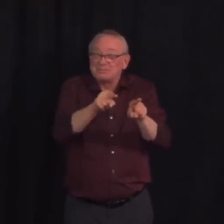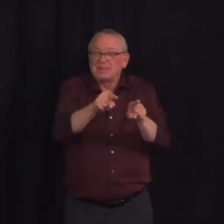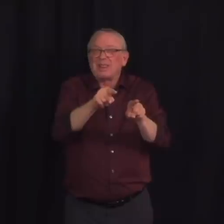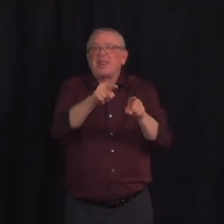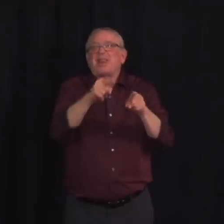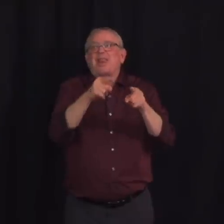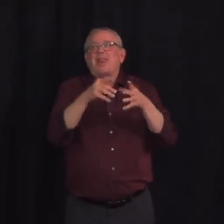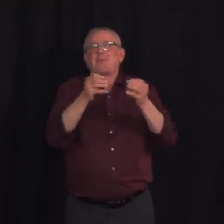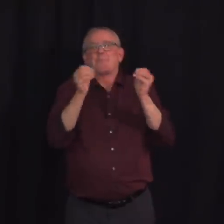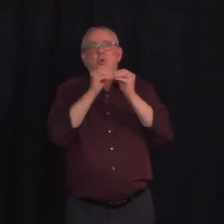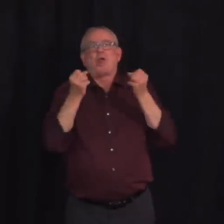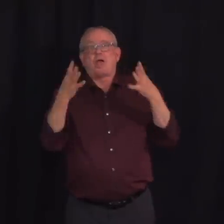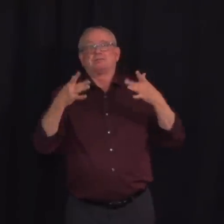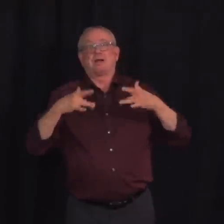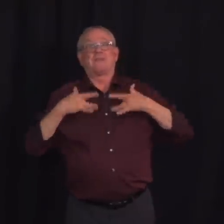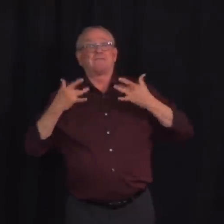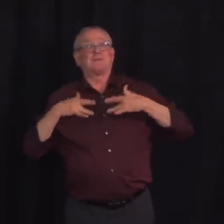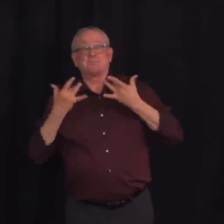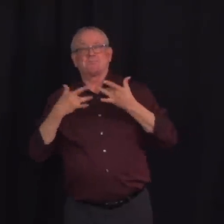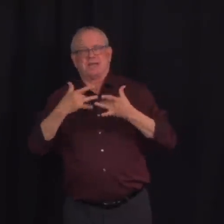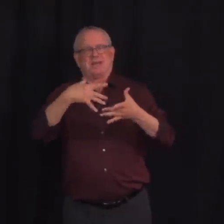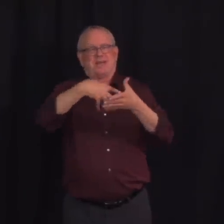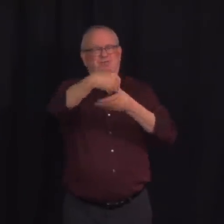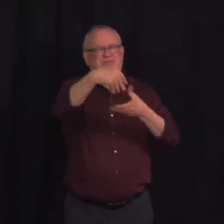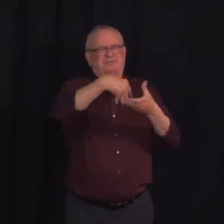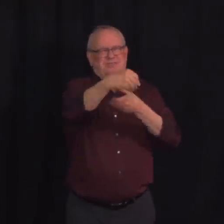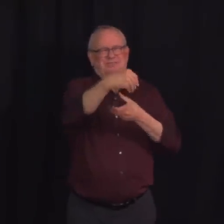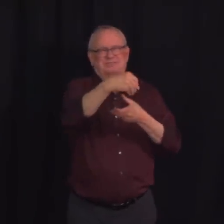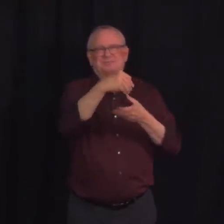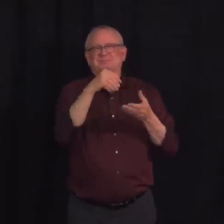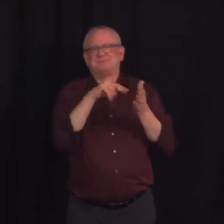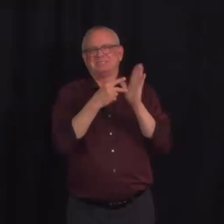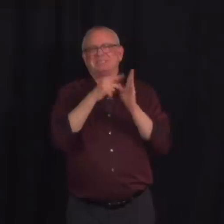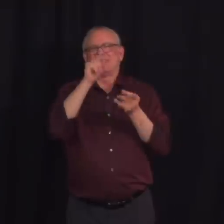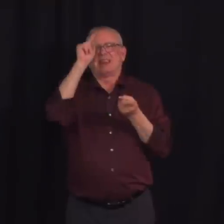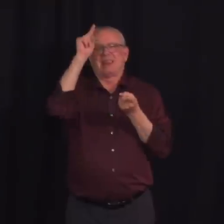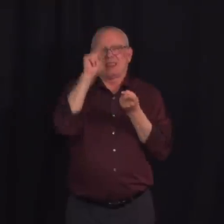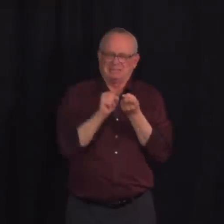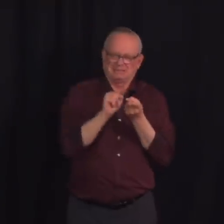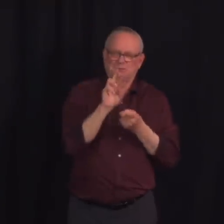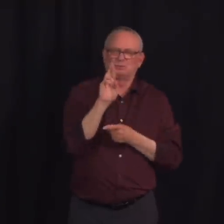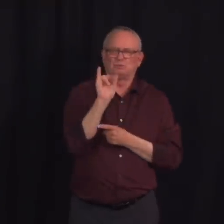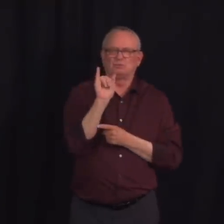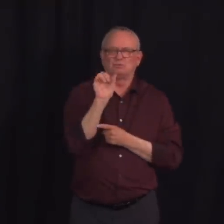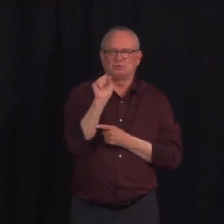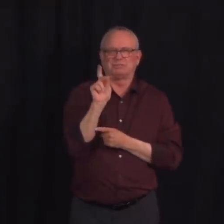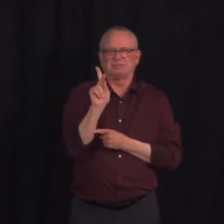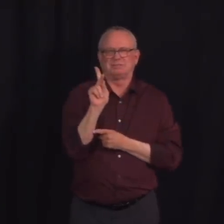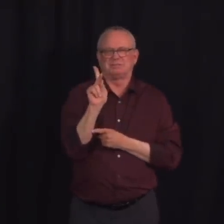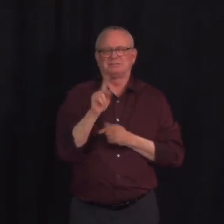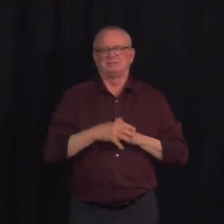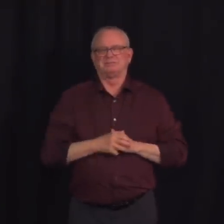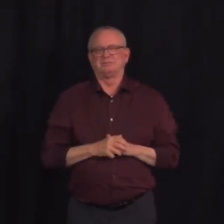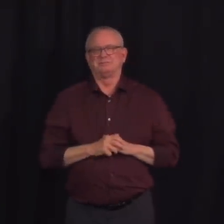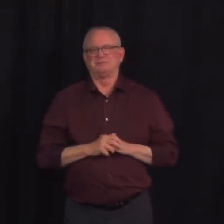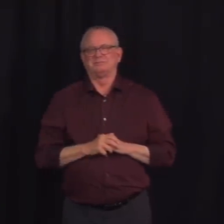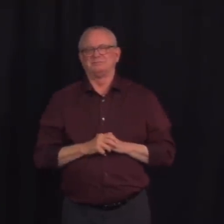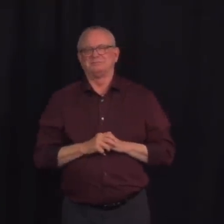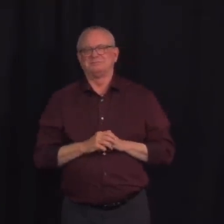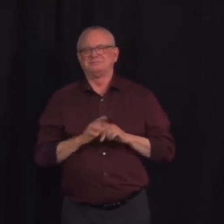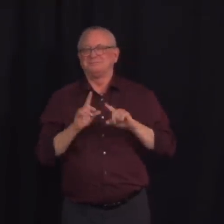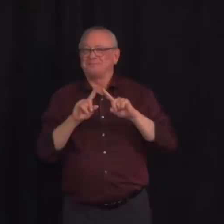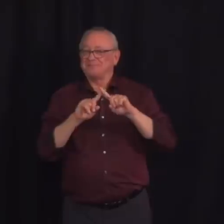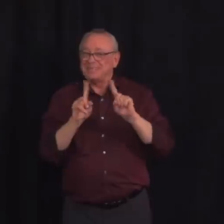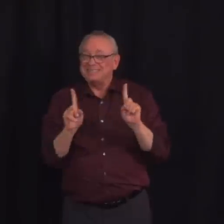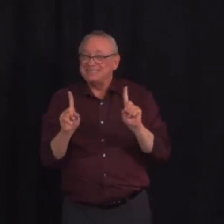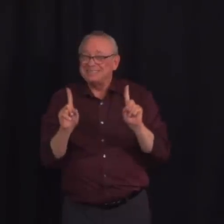mitigate the risk of transmission in that outdoor context. But of course, the things that would need